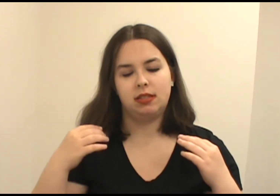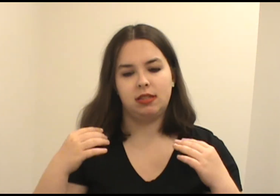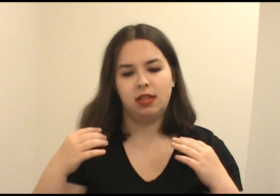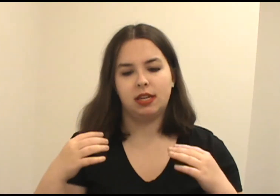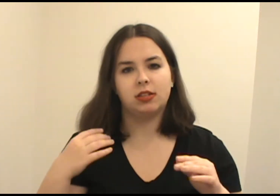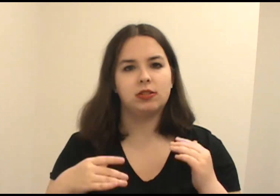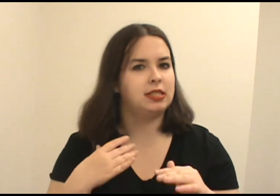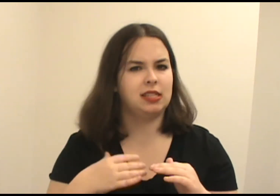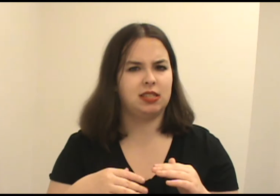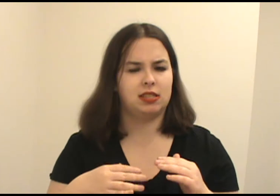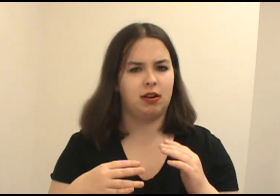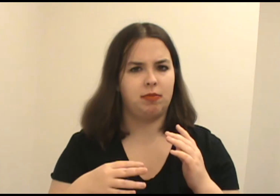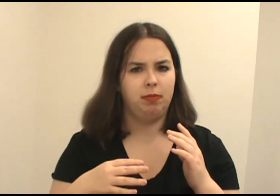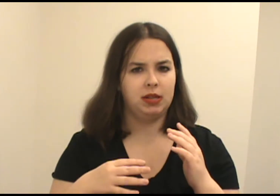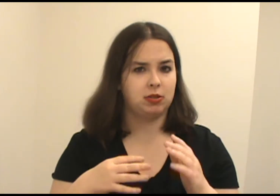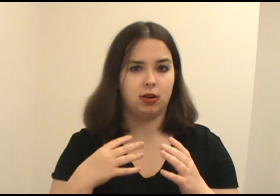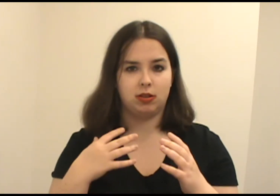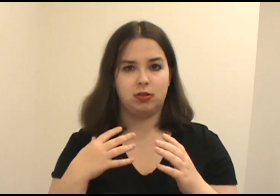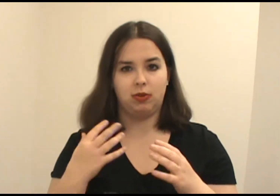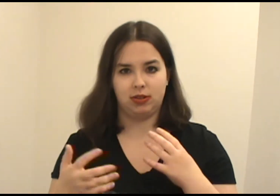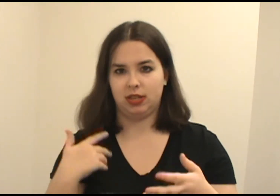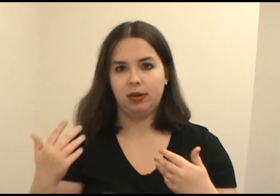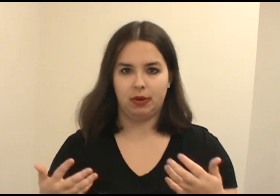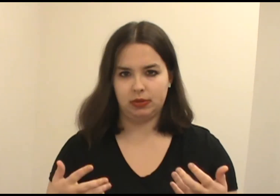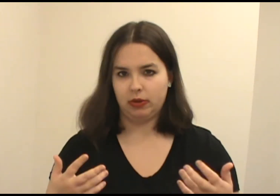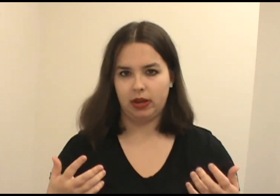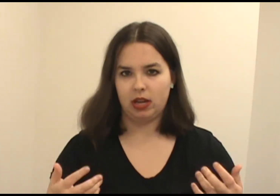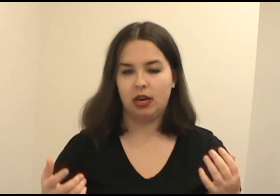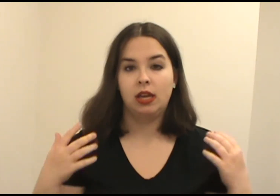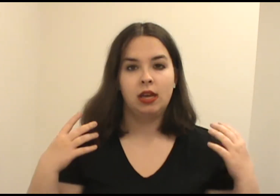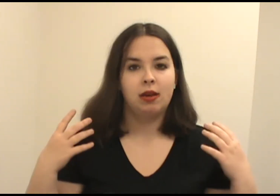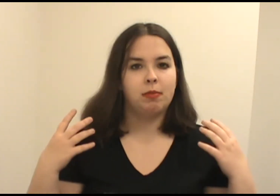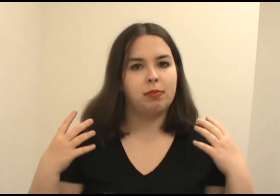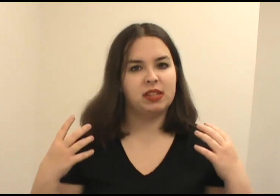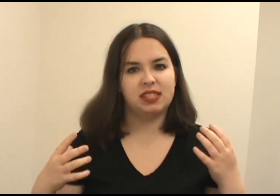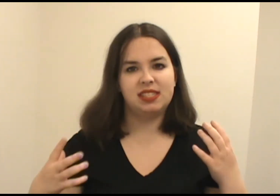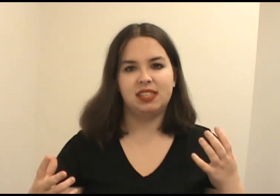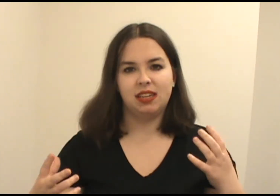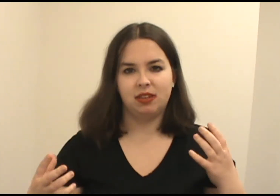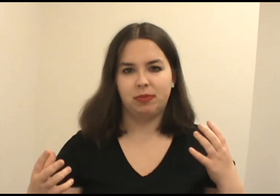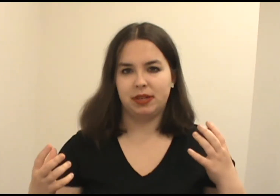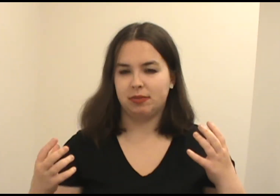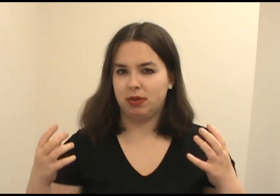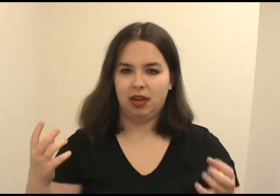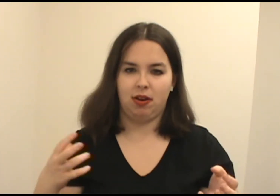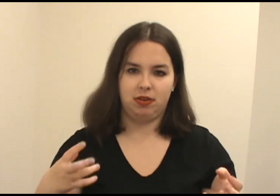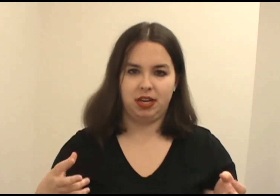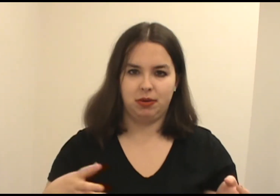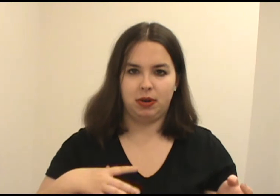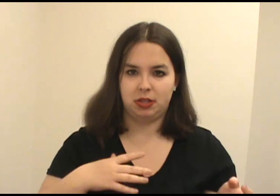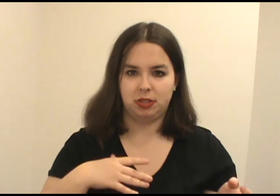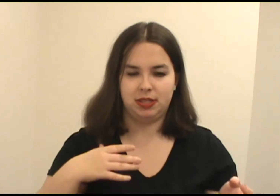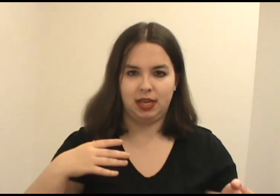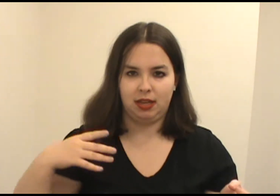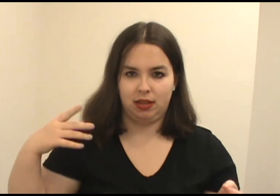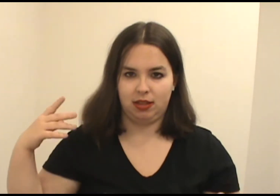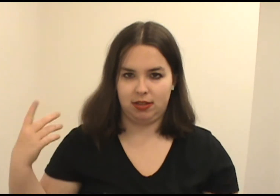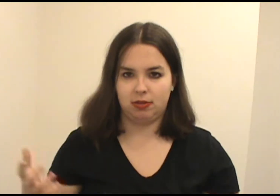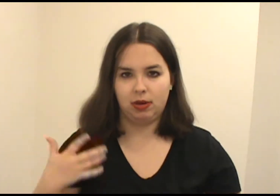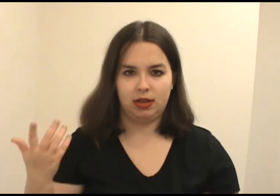certain scenes and stuff, we struggled to understand what was going on. But still, it was really entertaining to watch and see the story